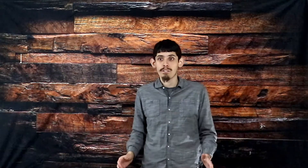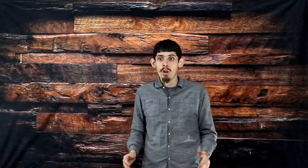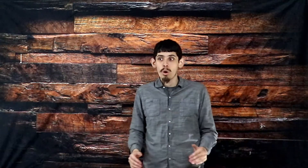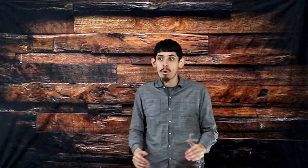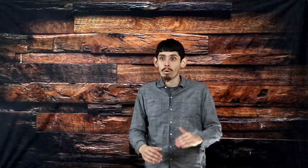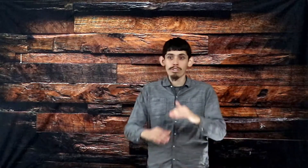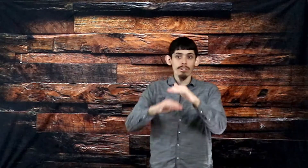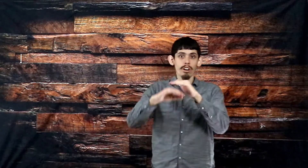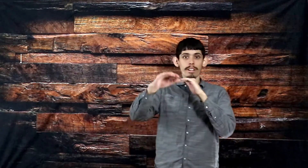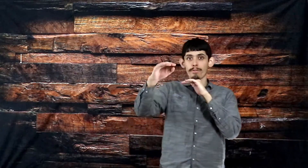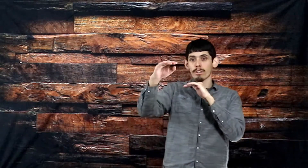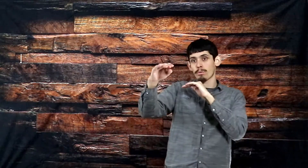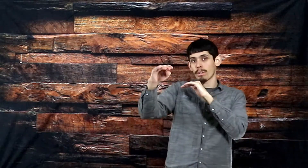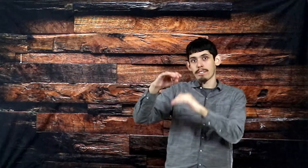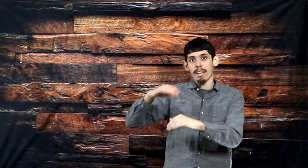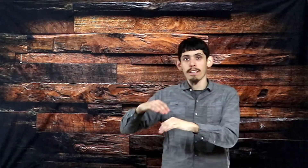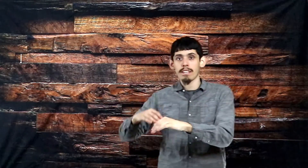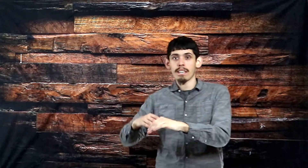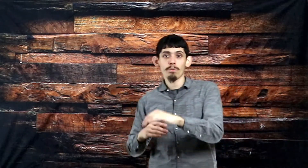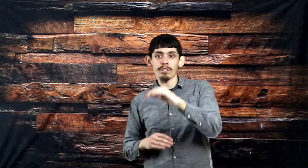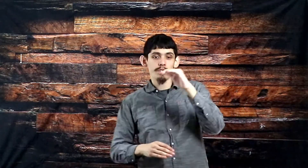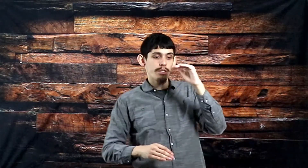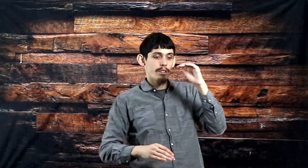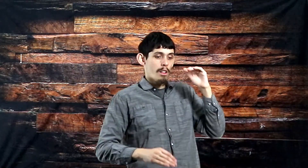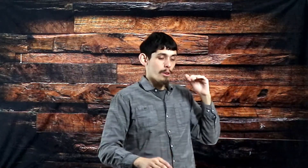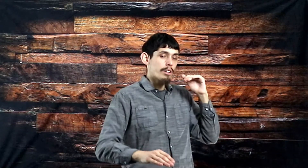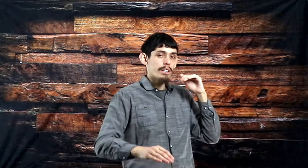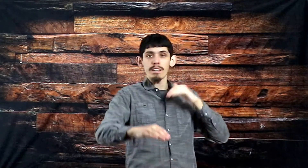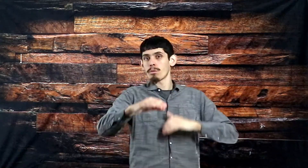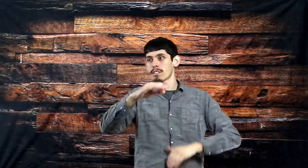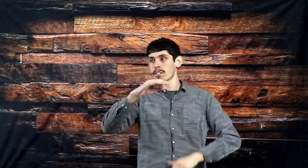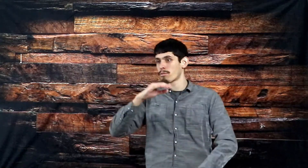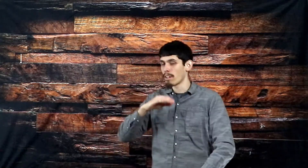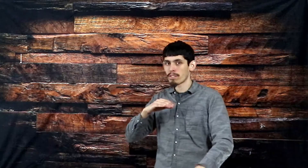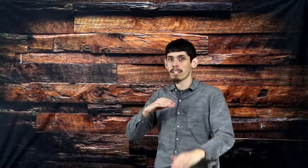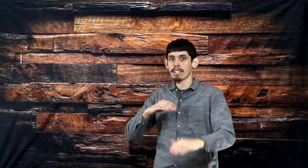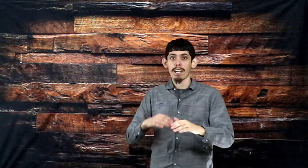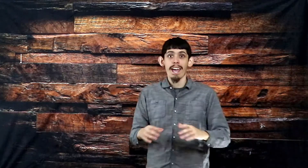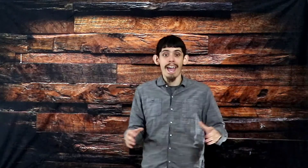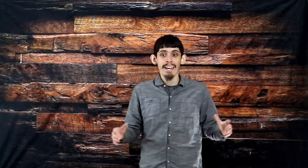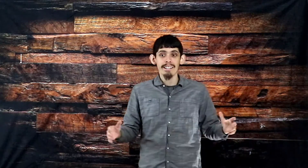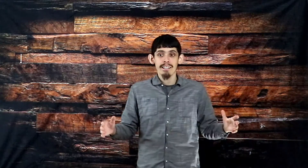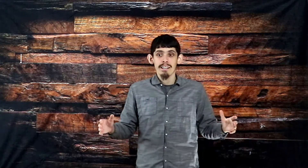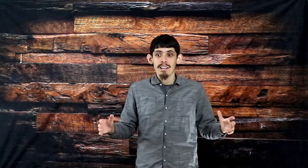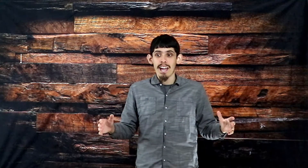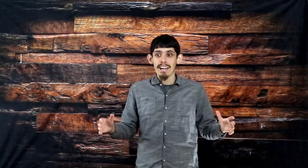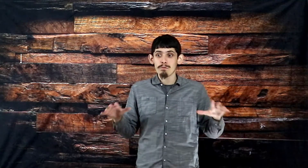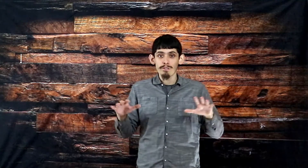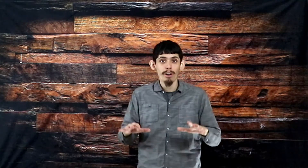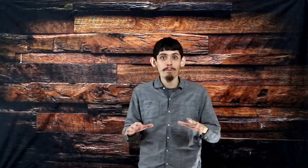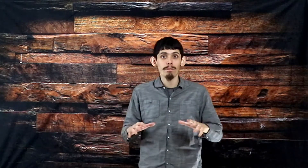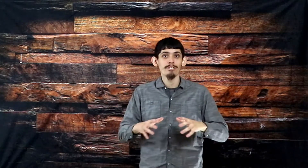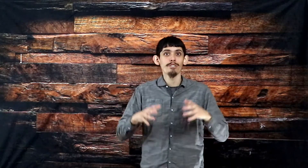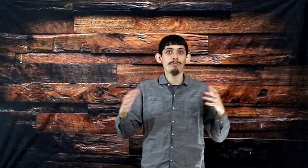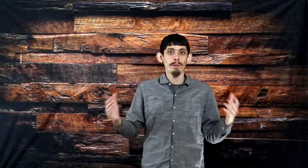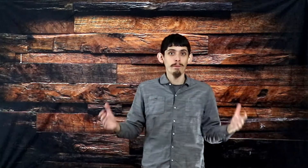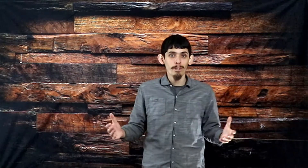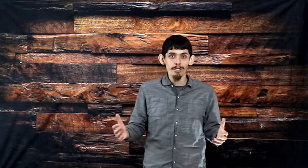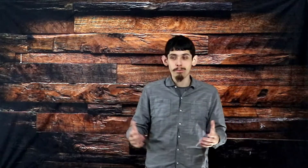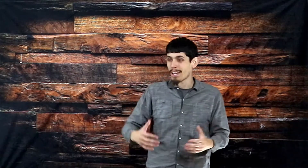We started first with 10, then it went to 30, then it went to 50, and it was fun because during family worship, we have